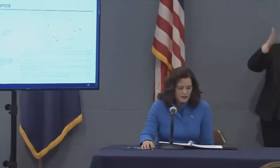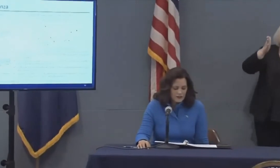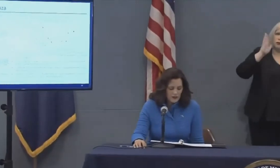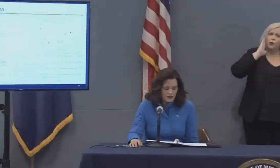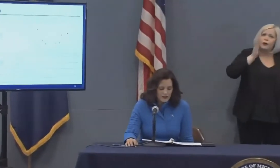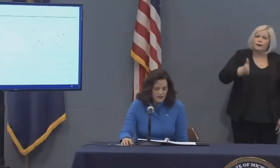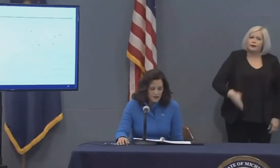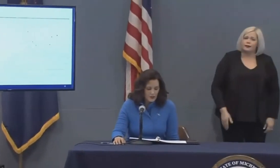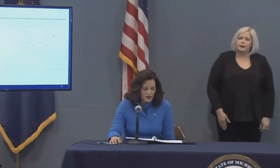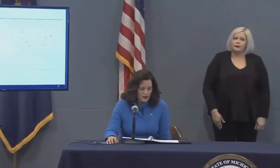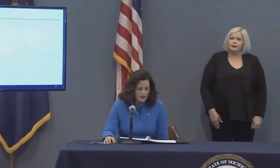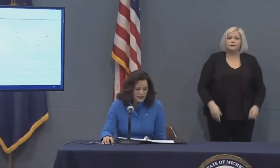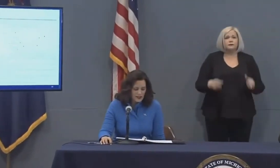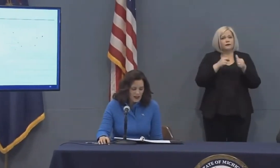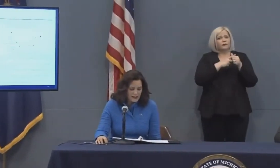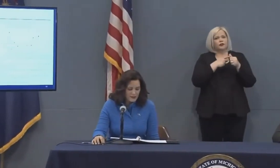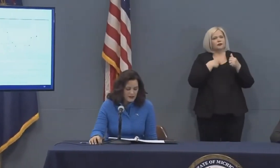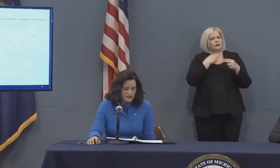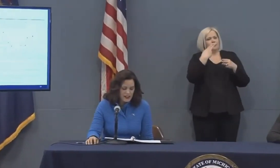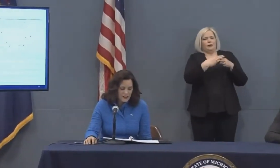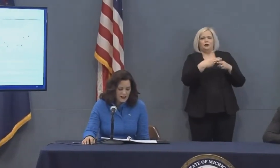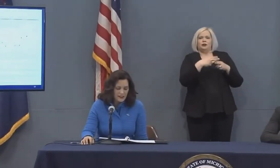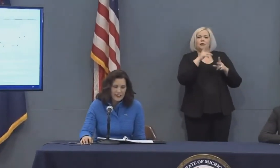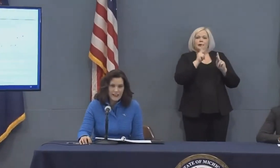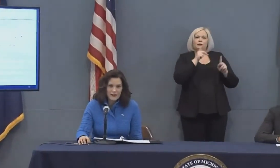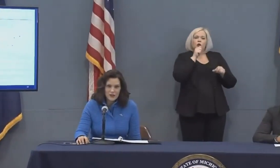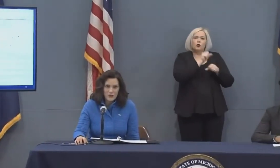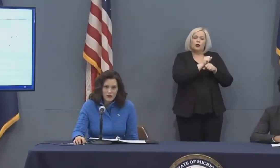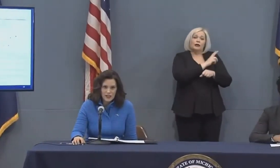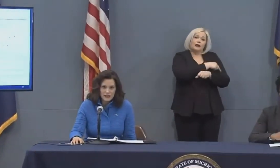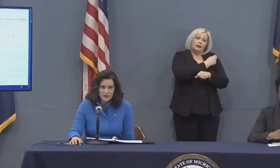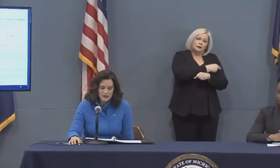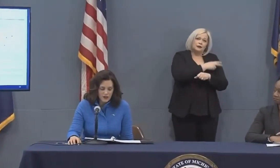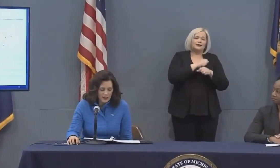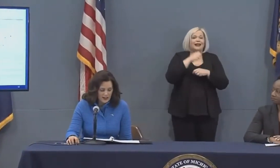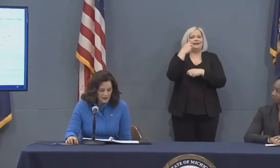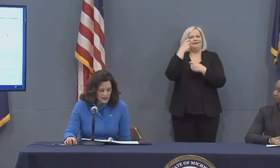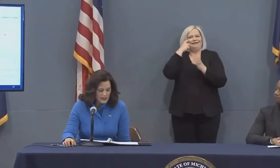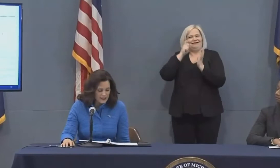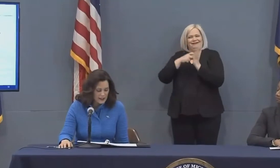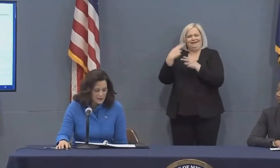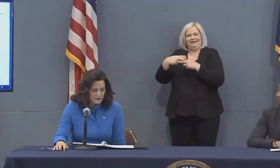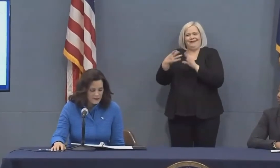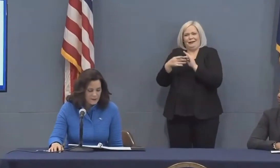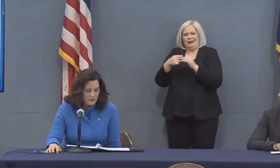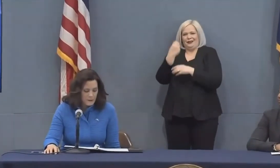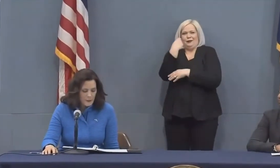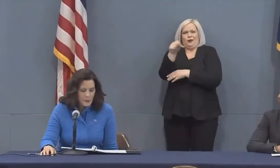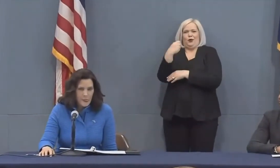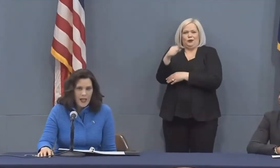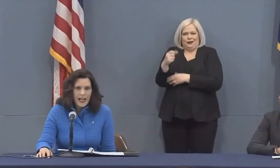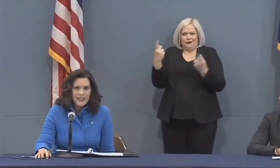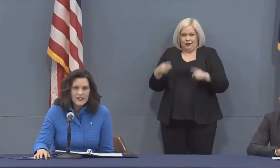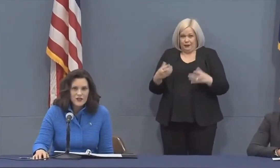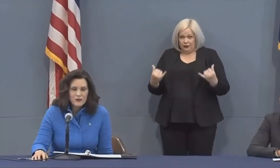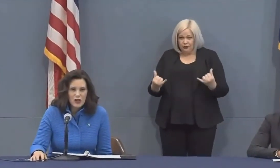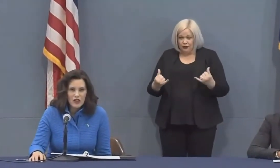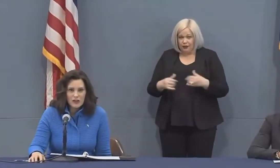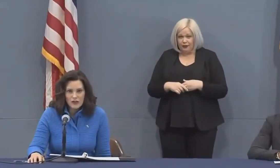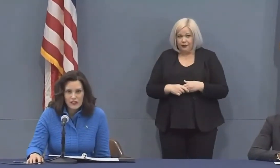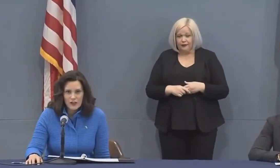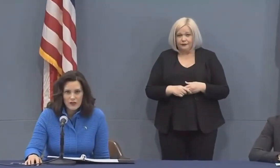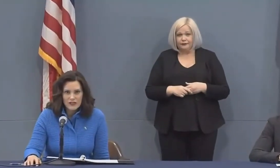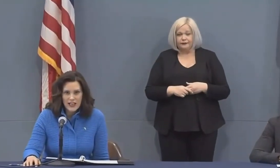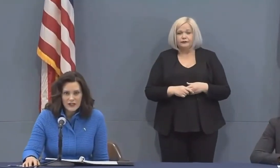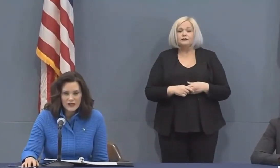acknowledge first the superheroes in our hospitals and then acknowledge the protest that was going on outside today. I had a Zoom